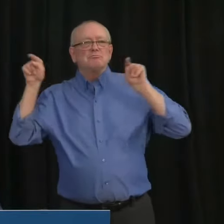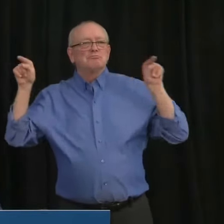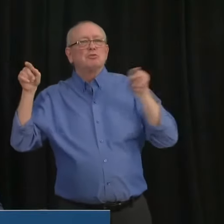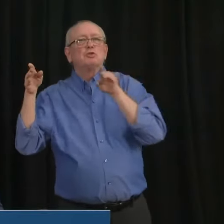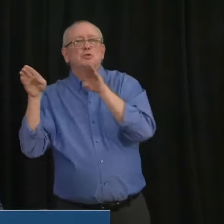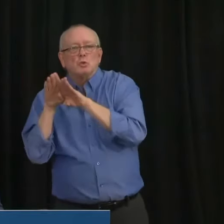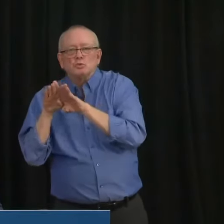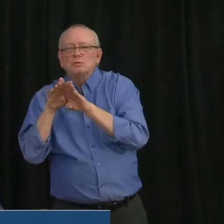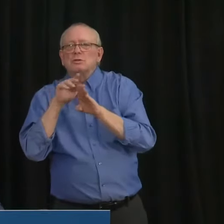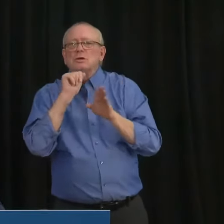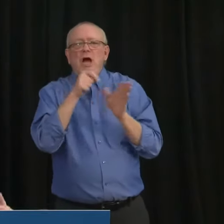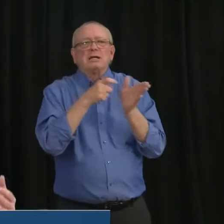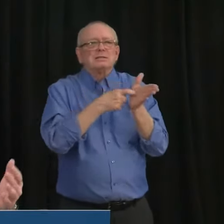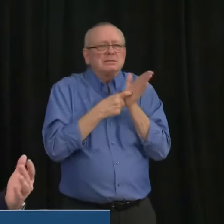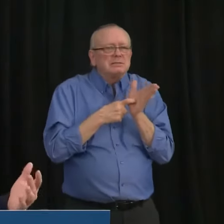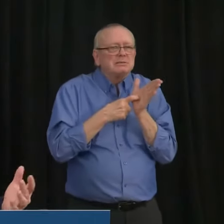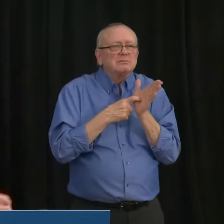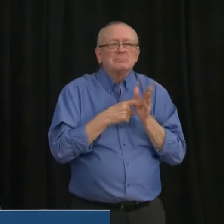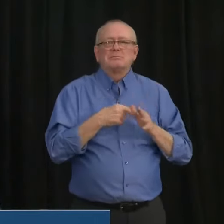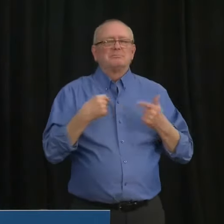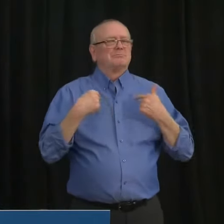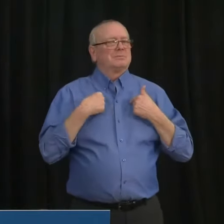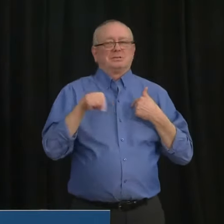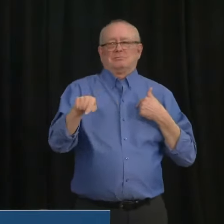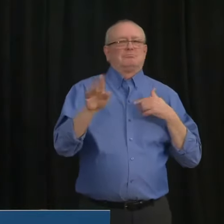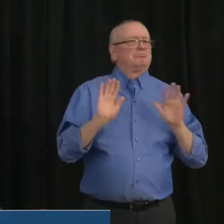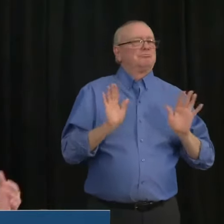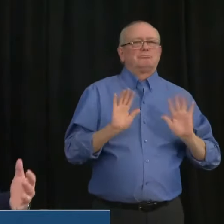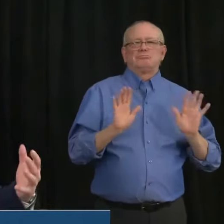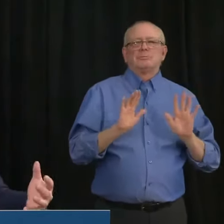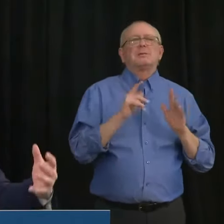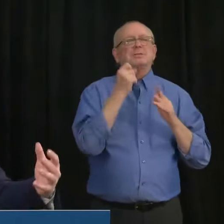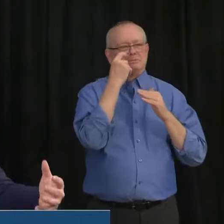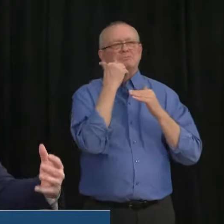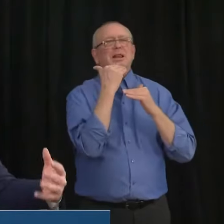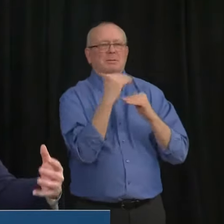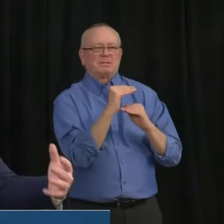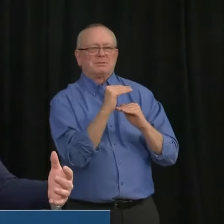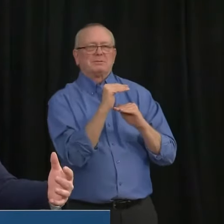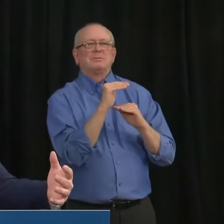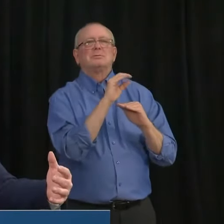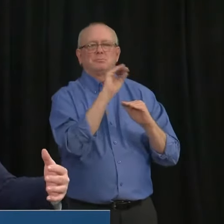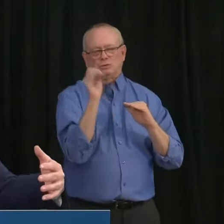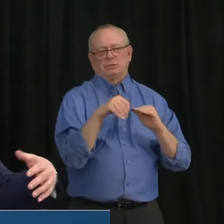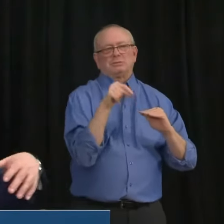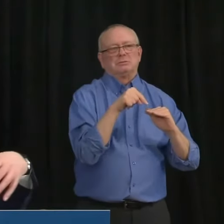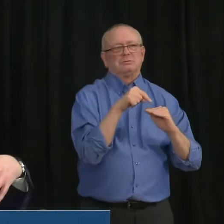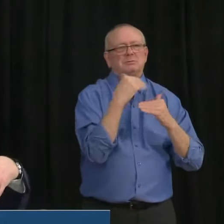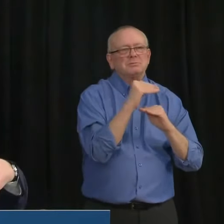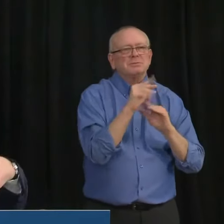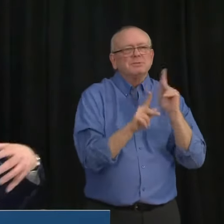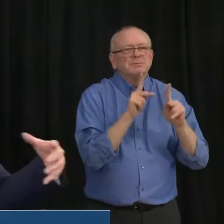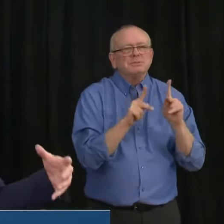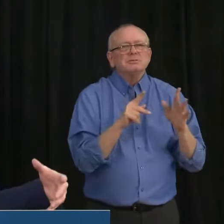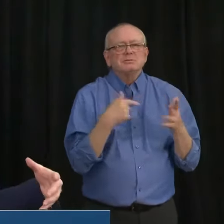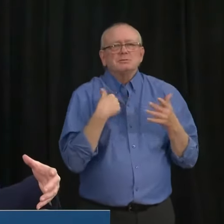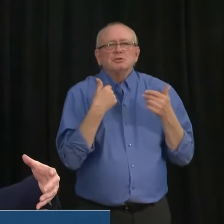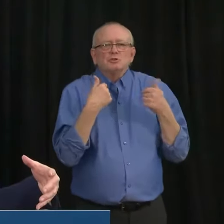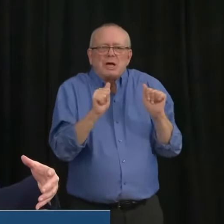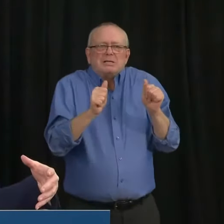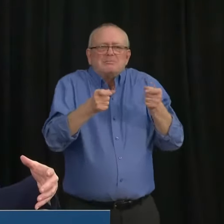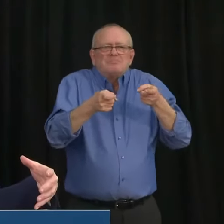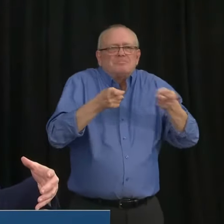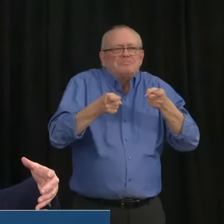Uh, uh, we are putting a capacity limit because we have to do some things to limit general